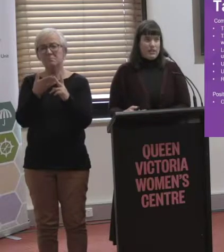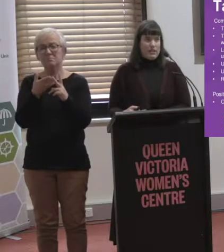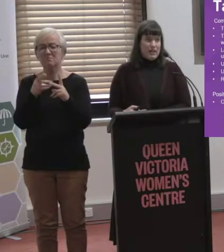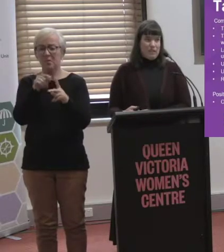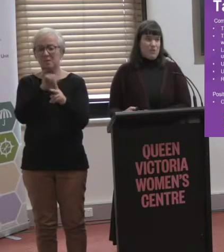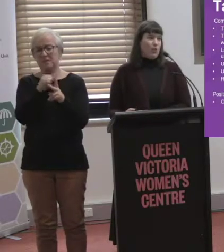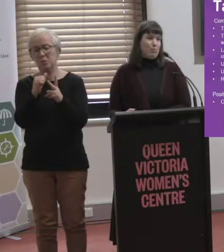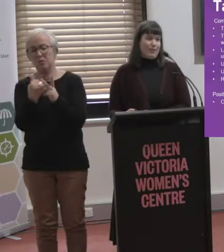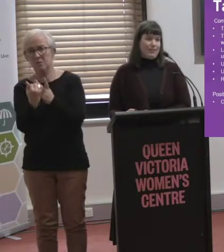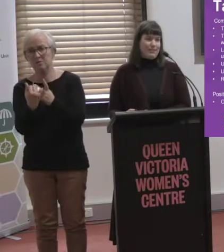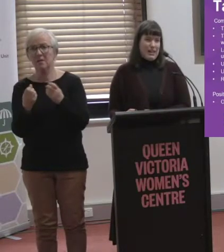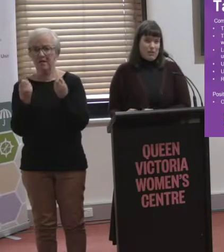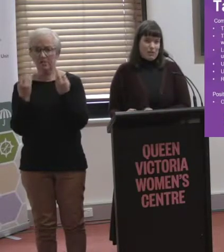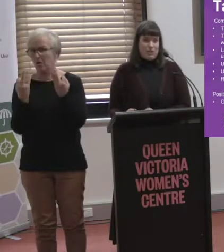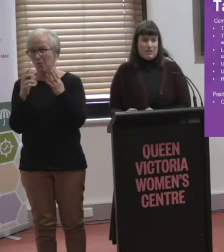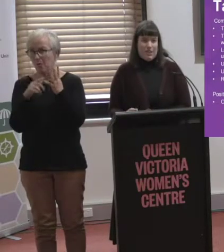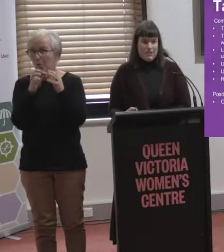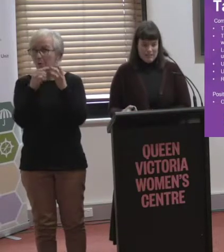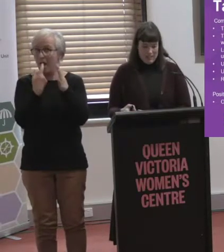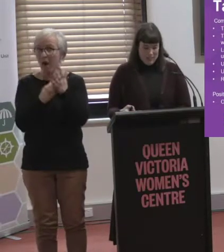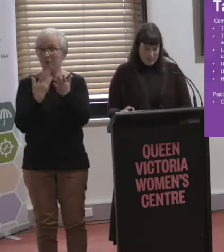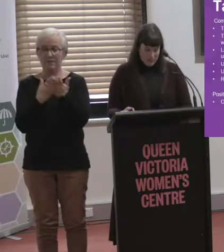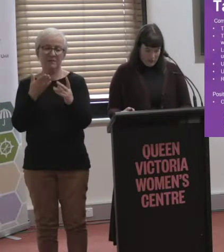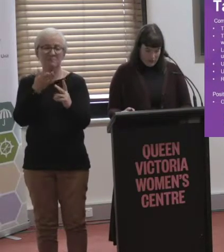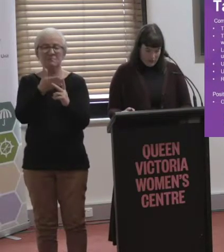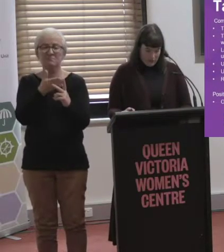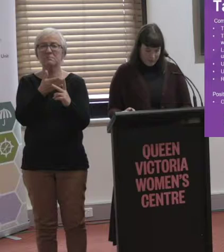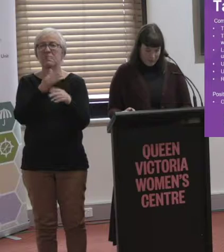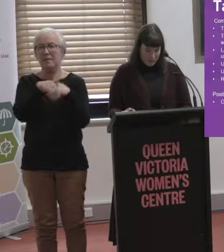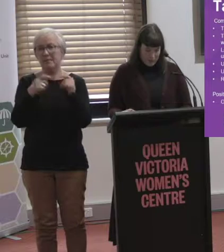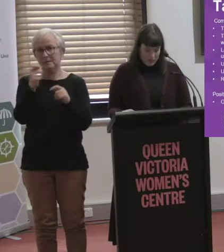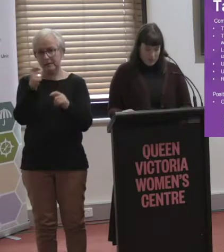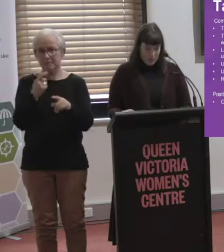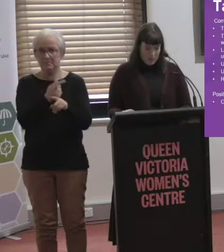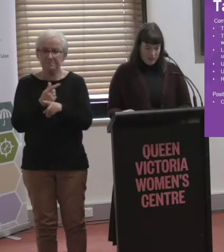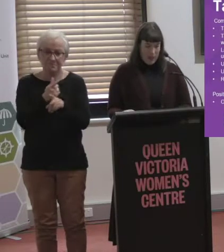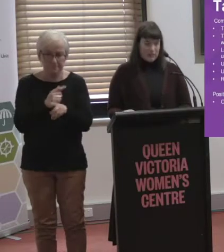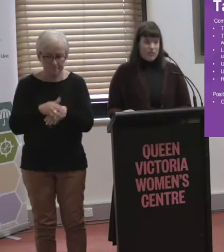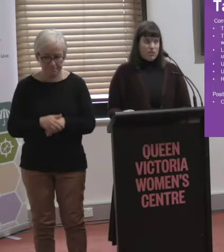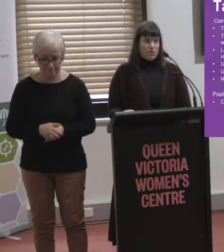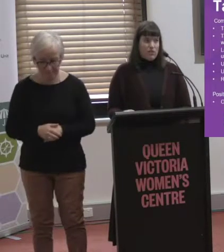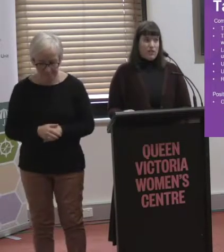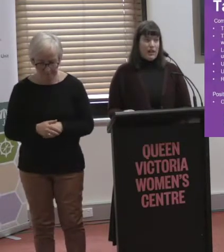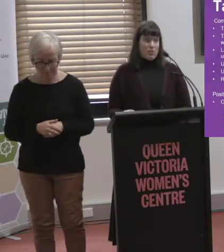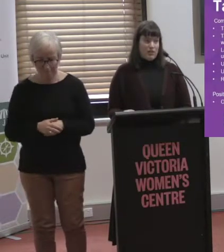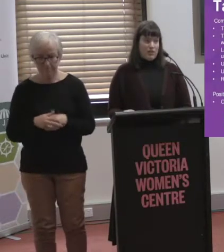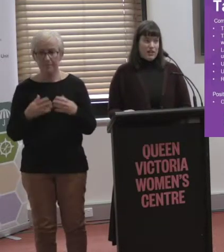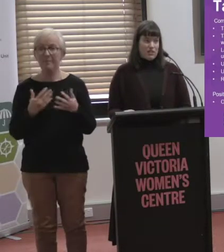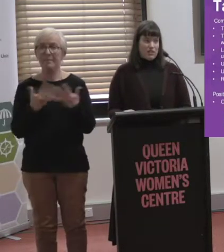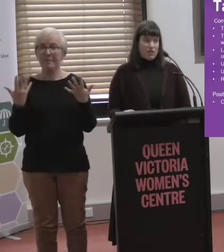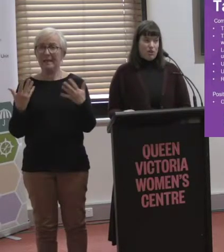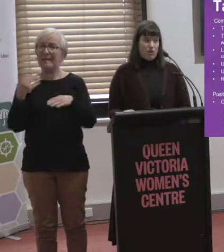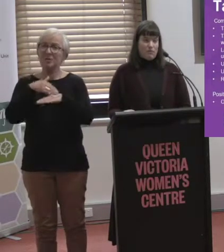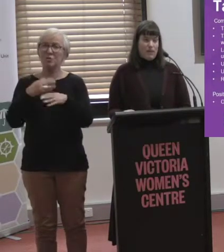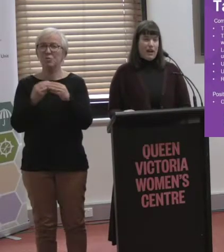cases, there was no Uber anyway. It was just taxis. So there were major issues with the reliability of